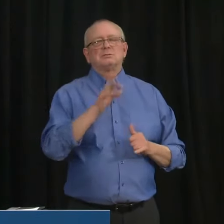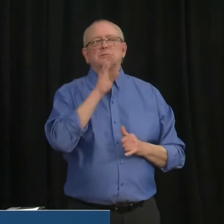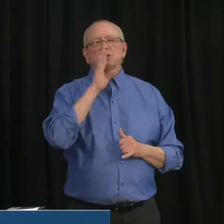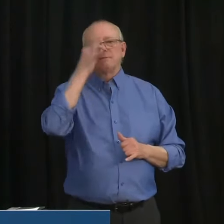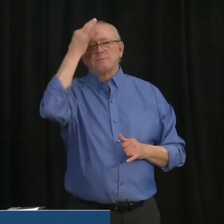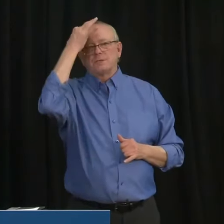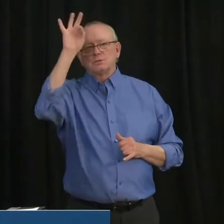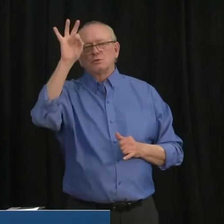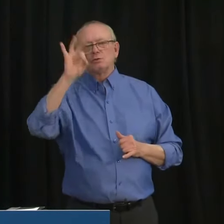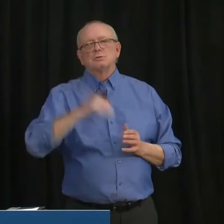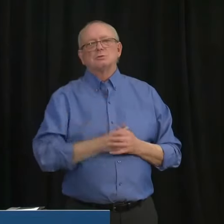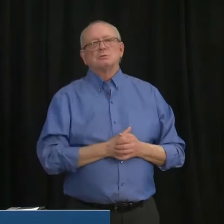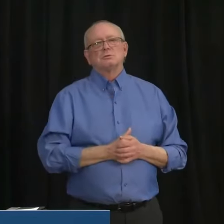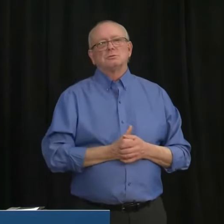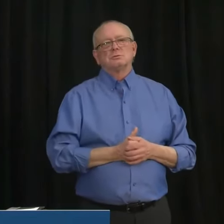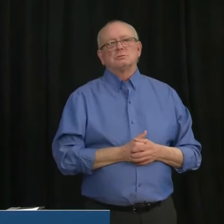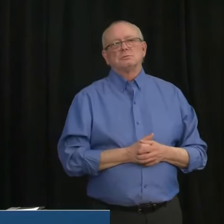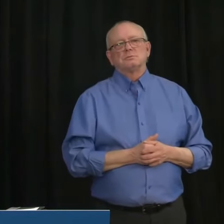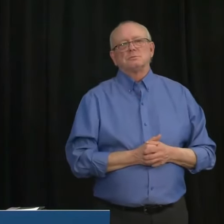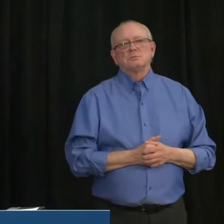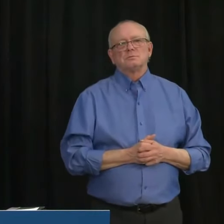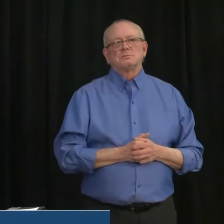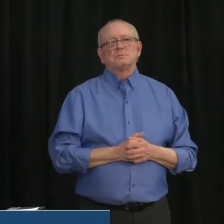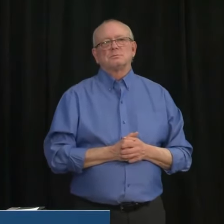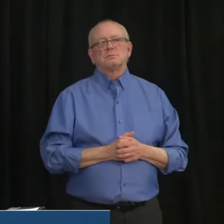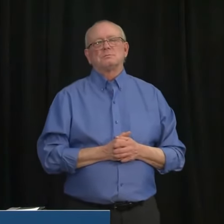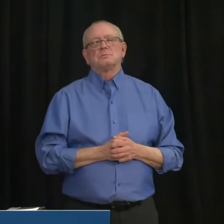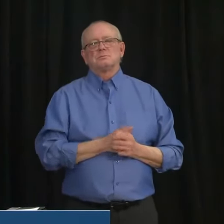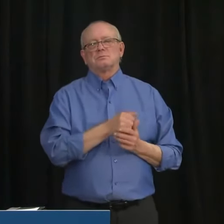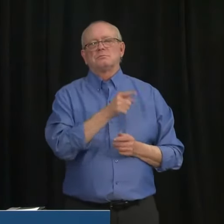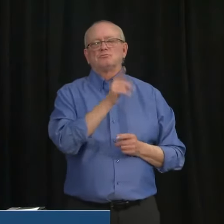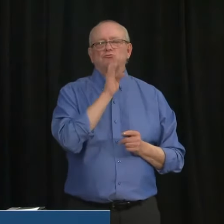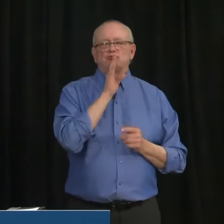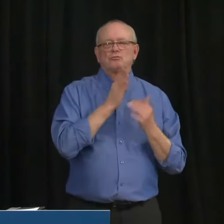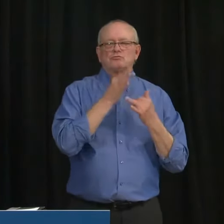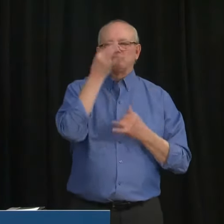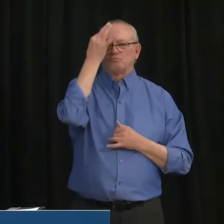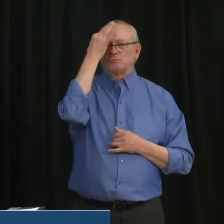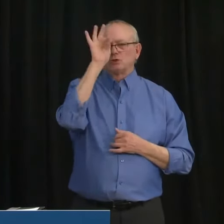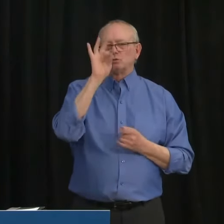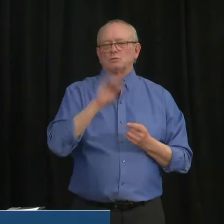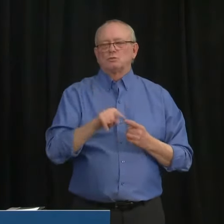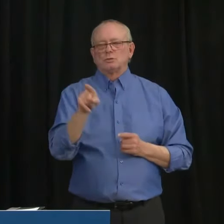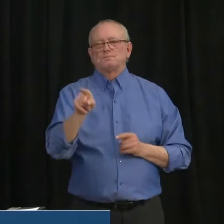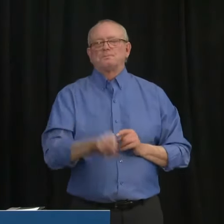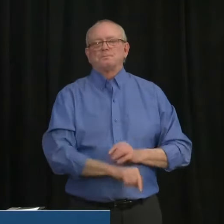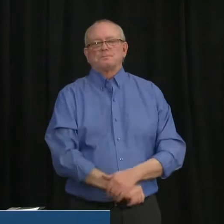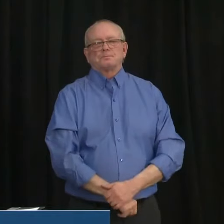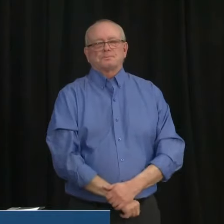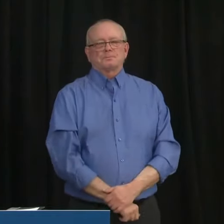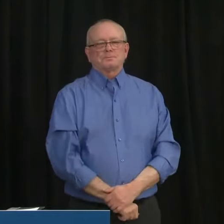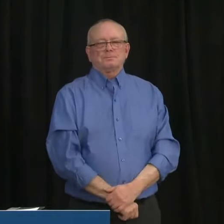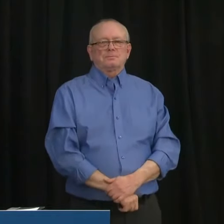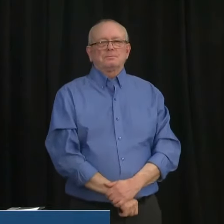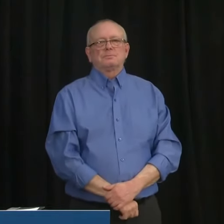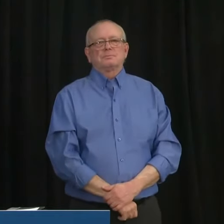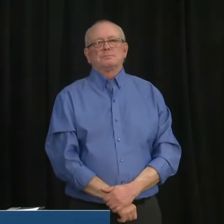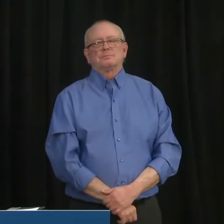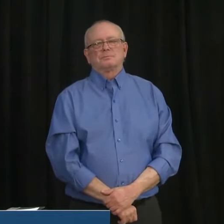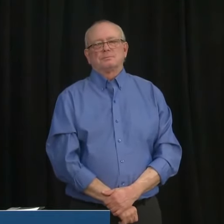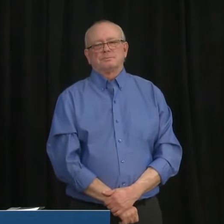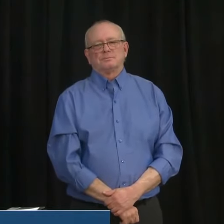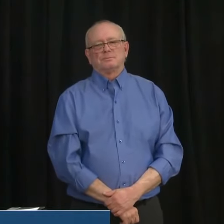Our question is for the premier ministre. Monsieur Kenny, why not imposer un confinement complet? Comme le réclame